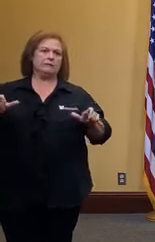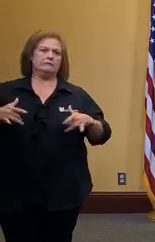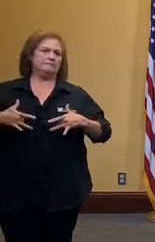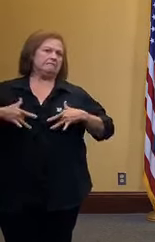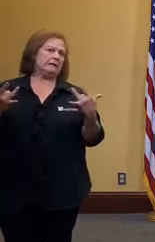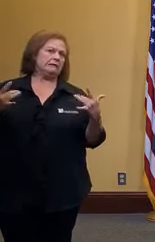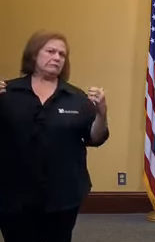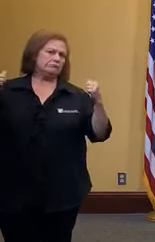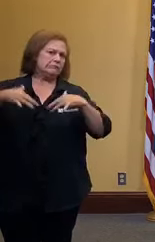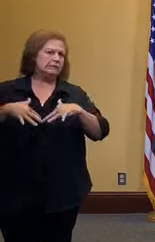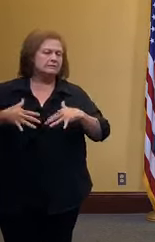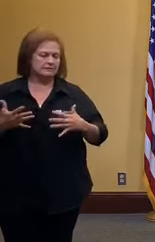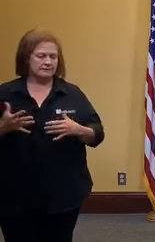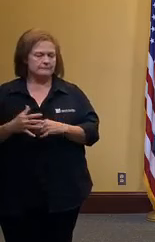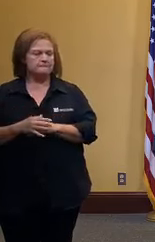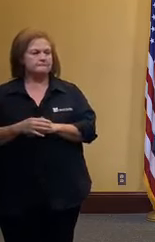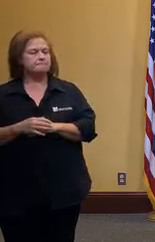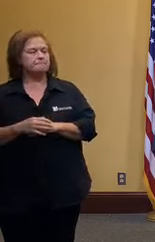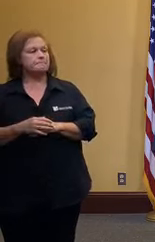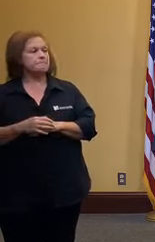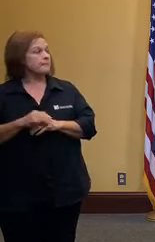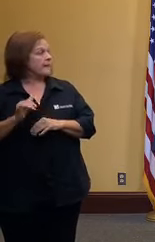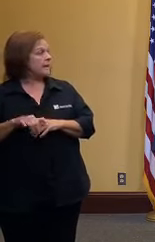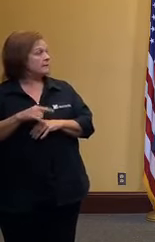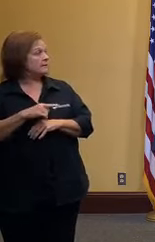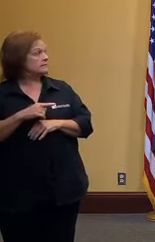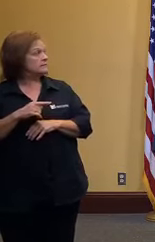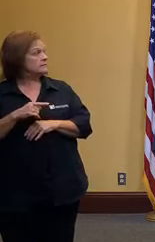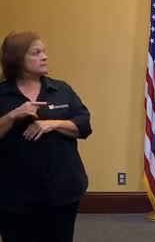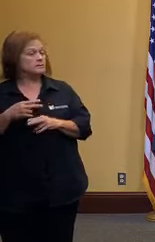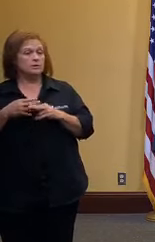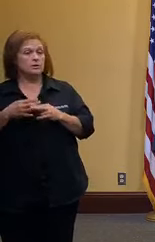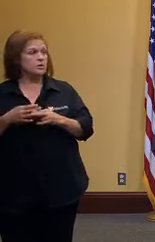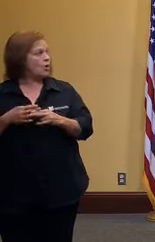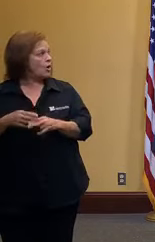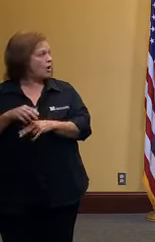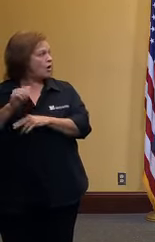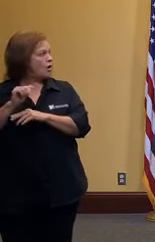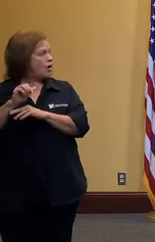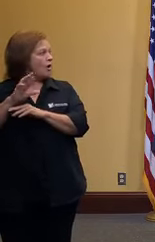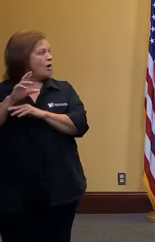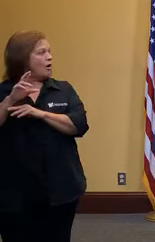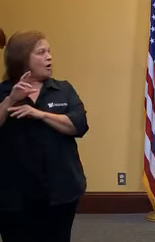now we'll get into the epidemiology sorry so this is something you might have heard of it's called the r-naught